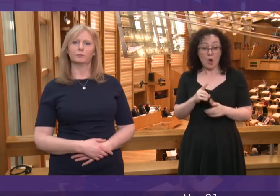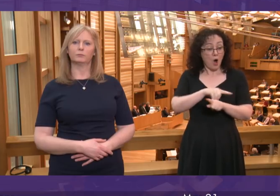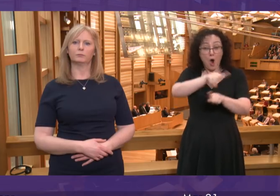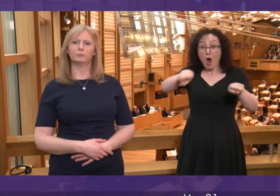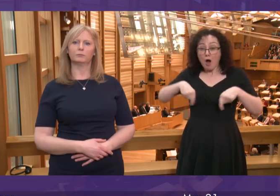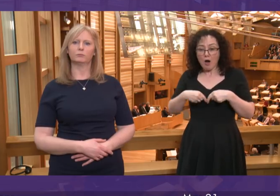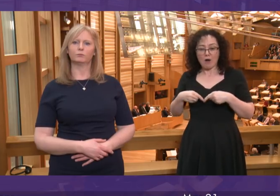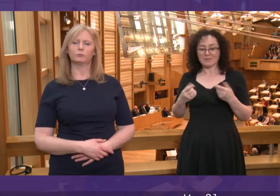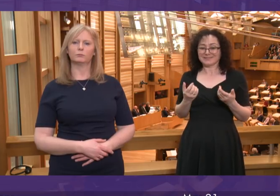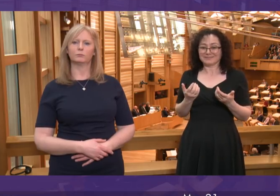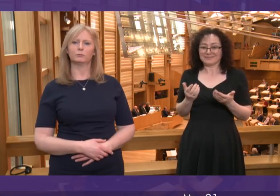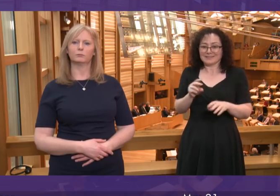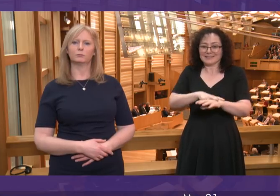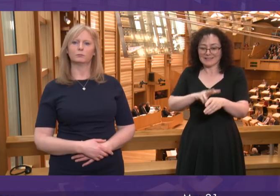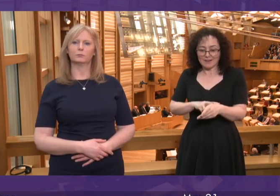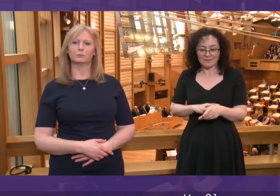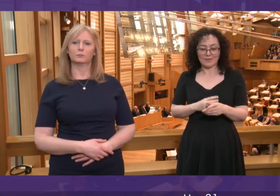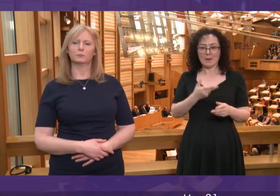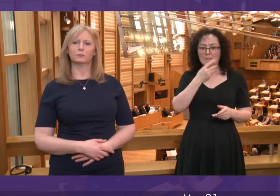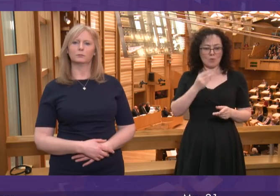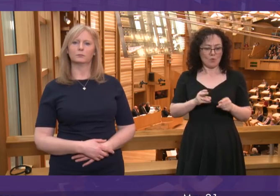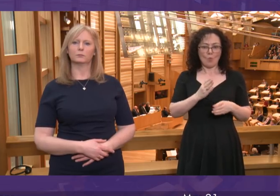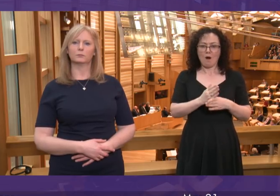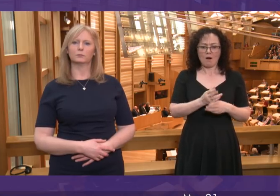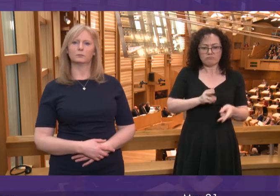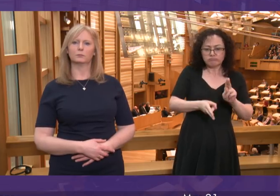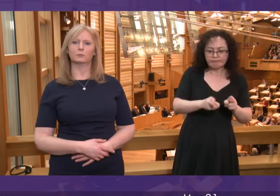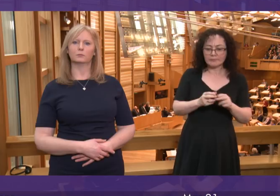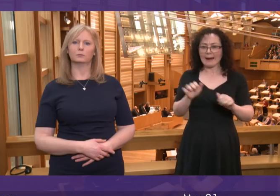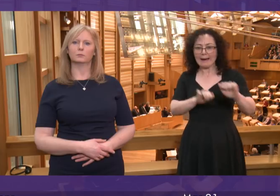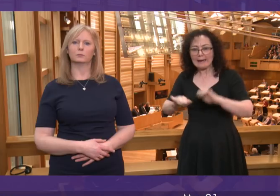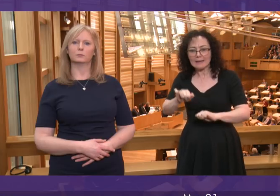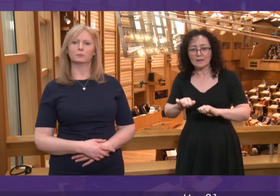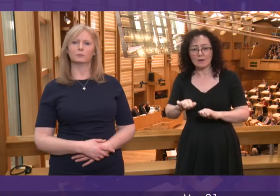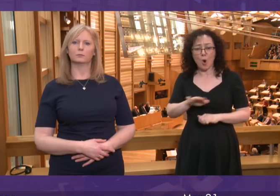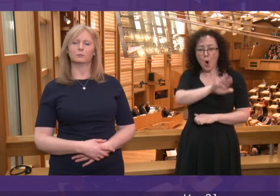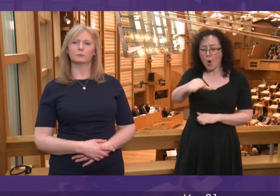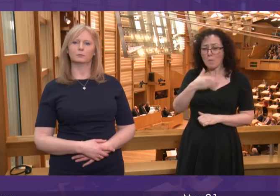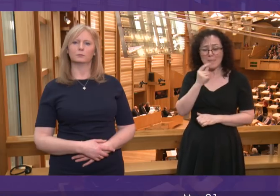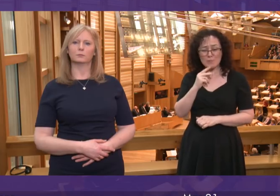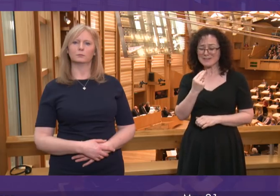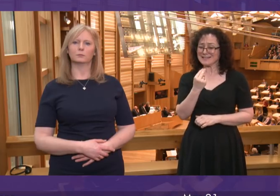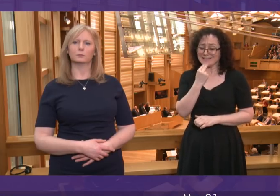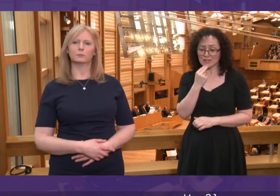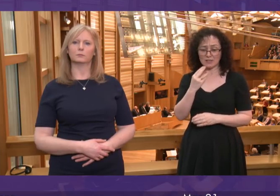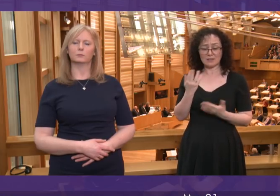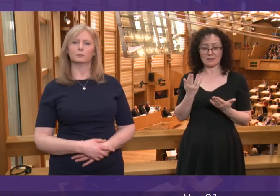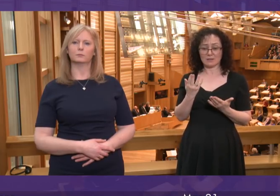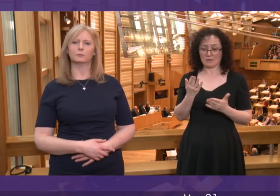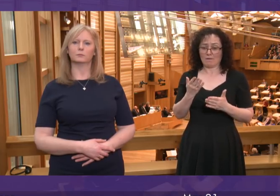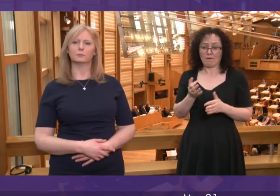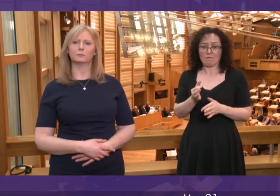workers, it's porters and it's laundry staff too. All workers without whom no hospital can operate.